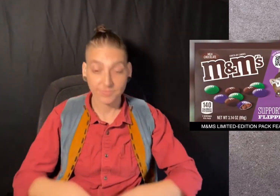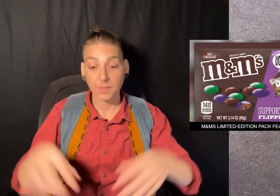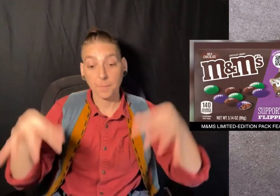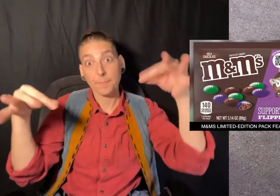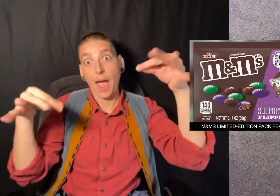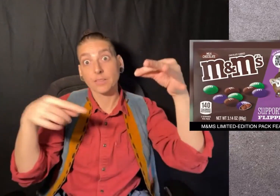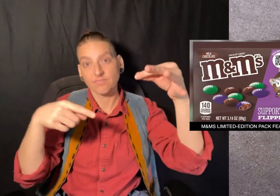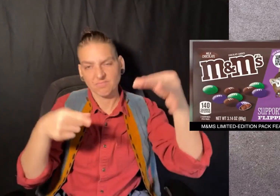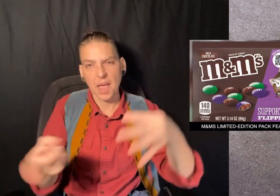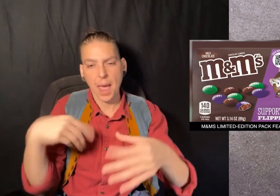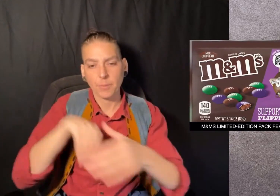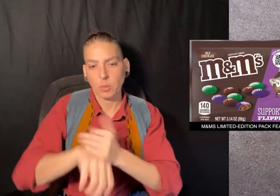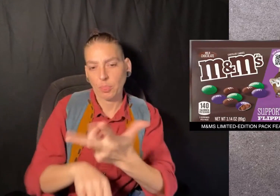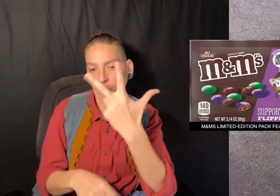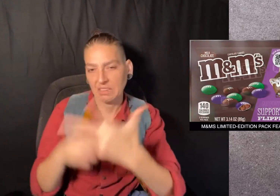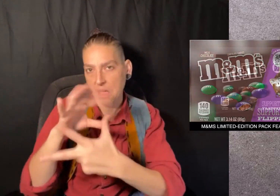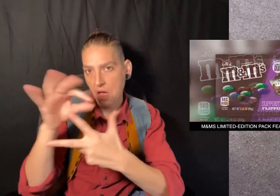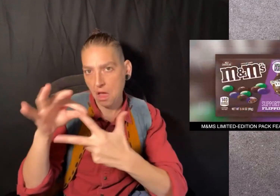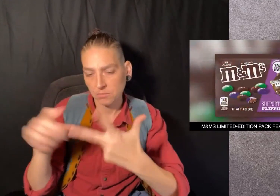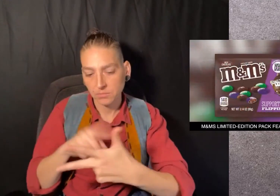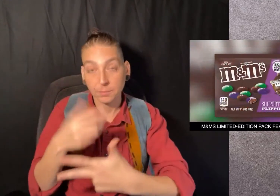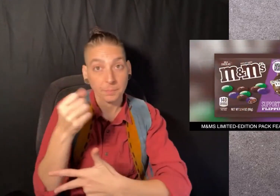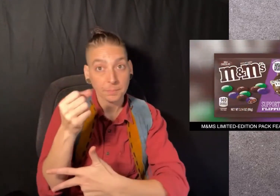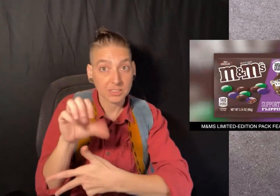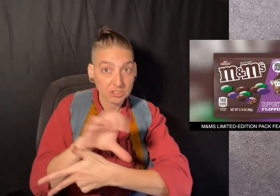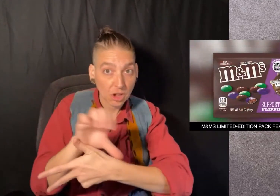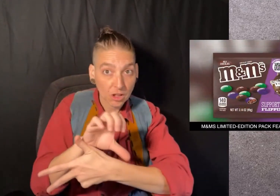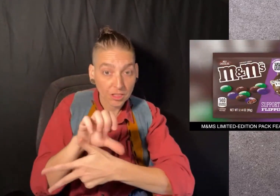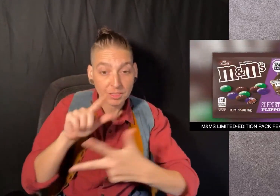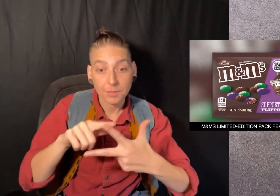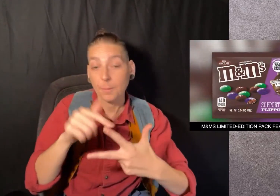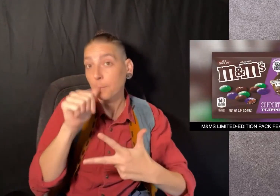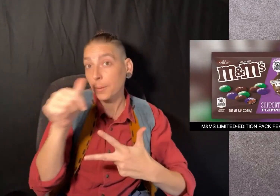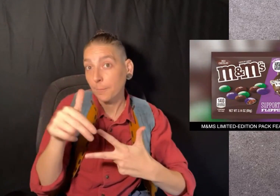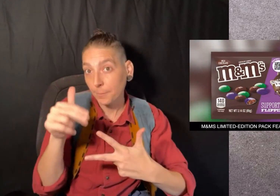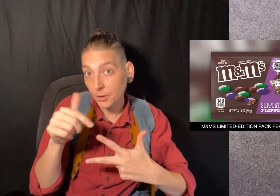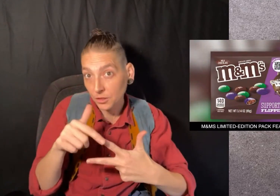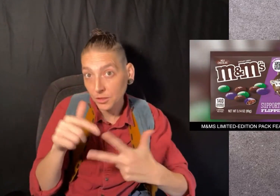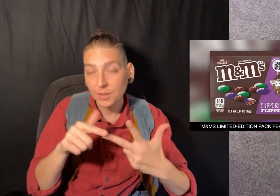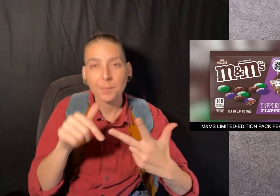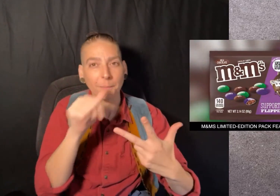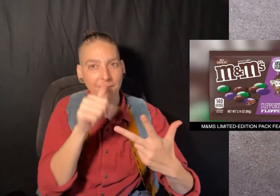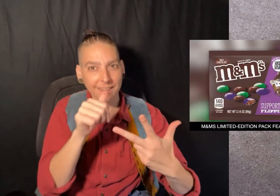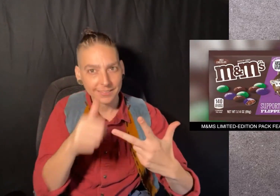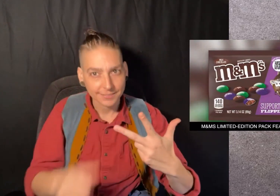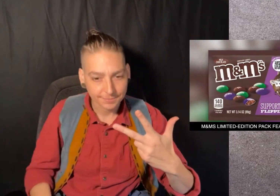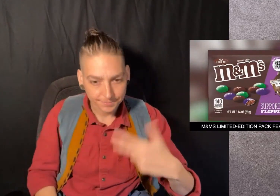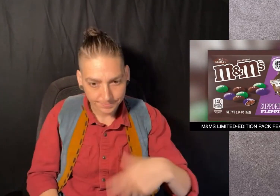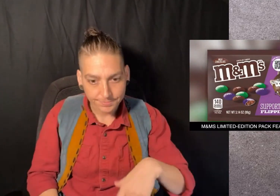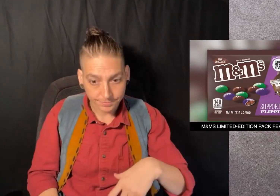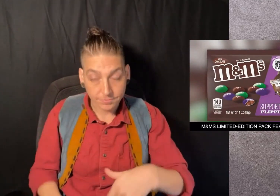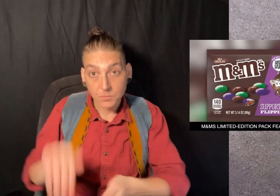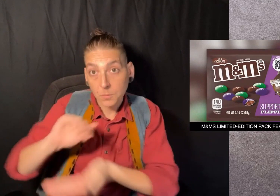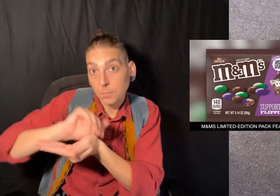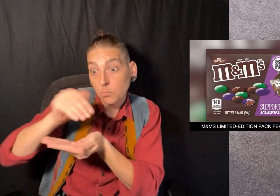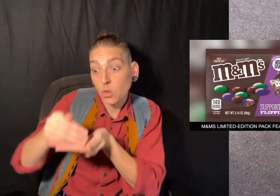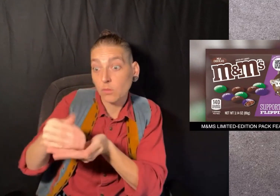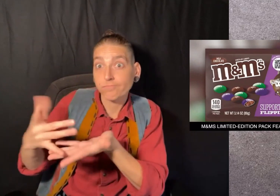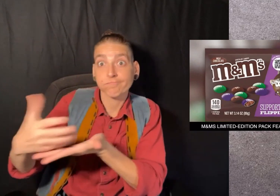The pack comes in three options, milk chocolate, peanut butter, and peanut. A portion of the